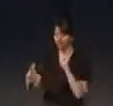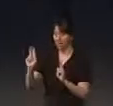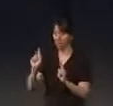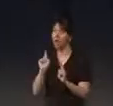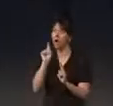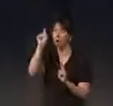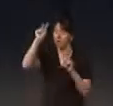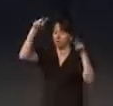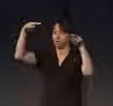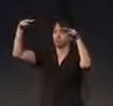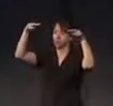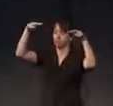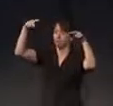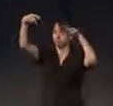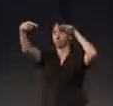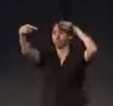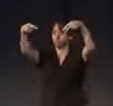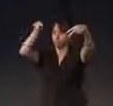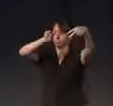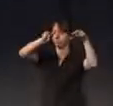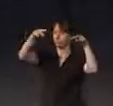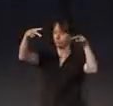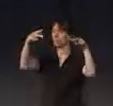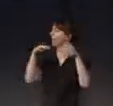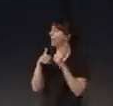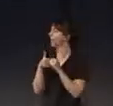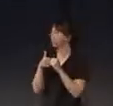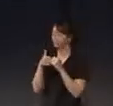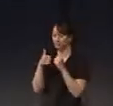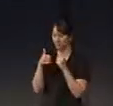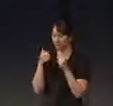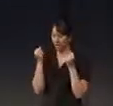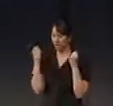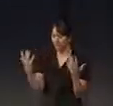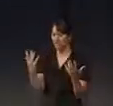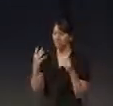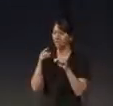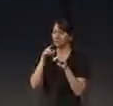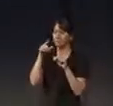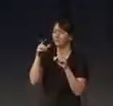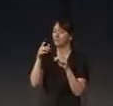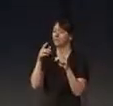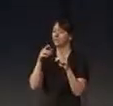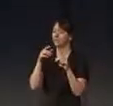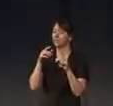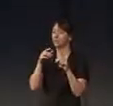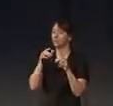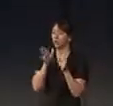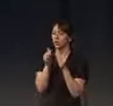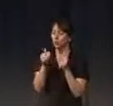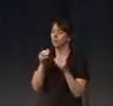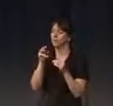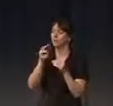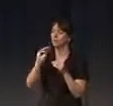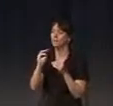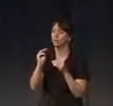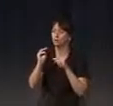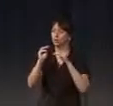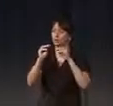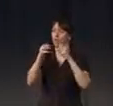are suspended in these, I don't know, I forgot how many, thousands of cubic meters which are down here.